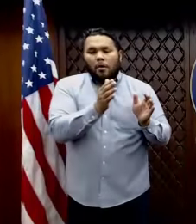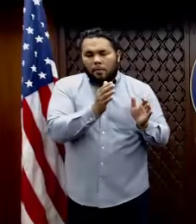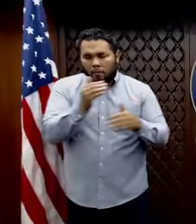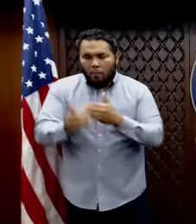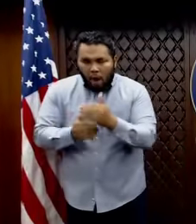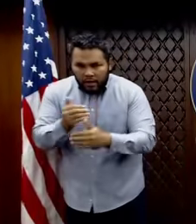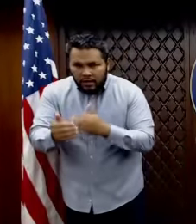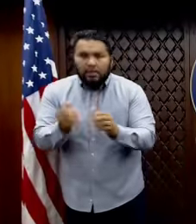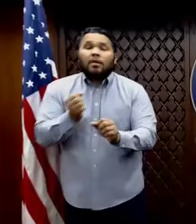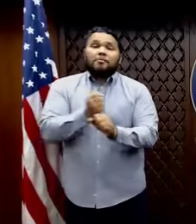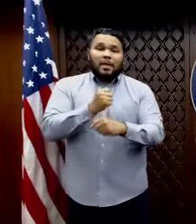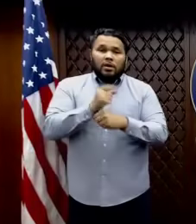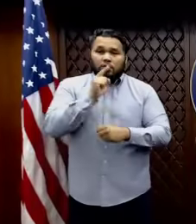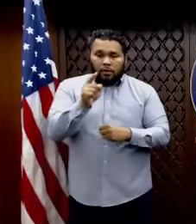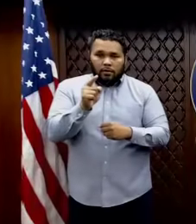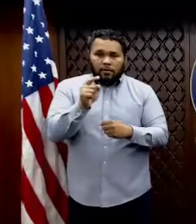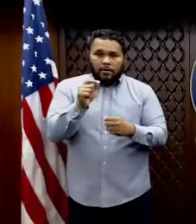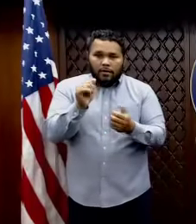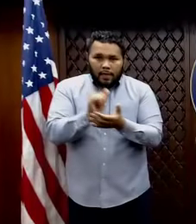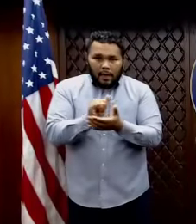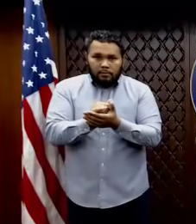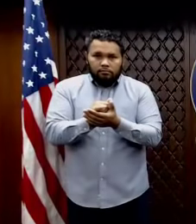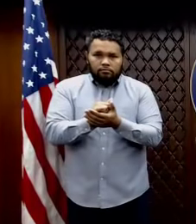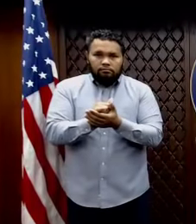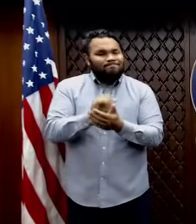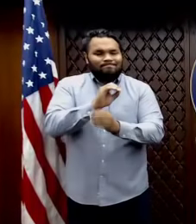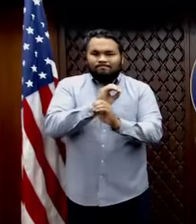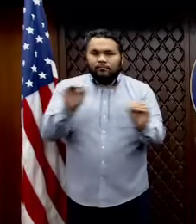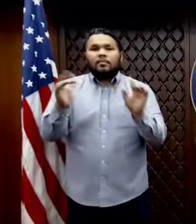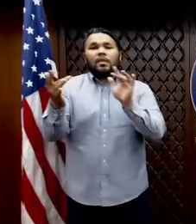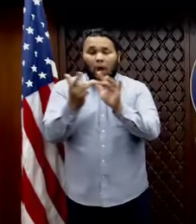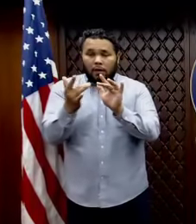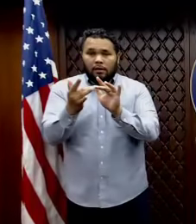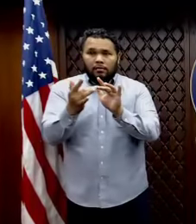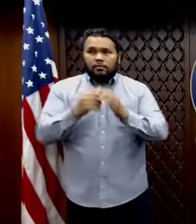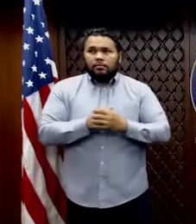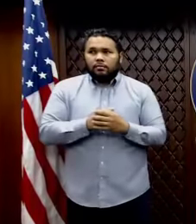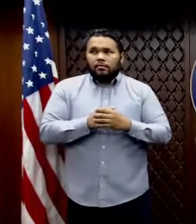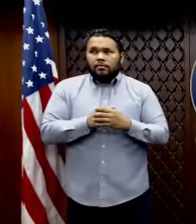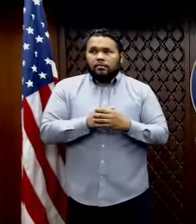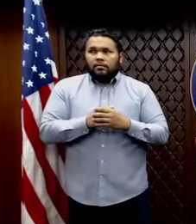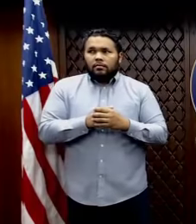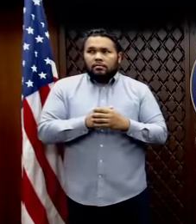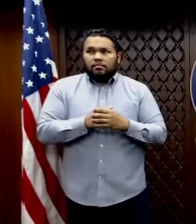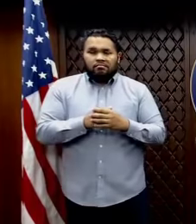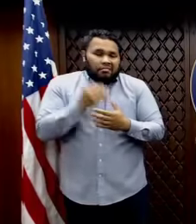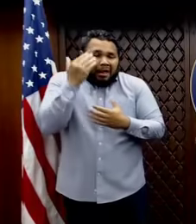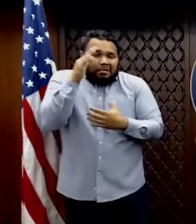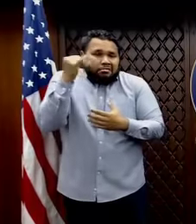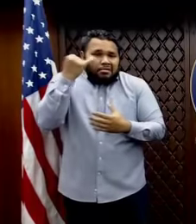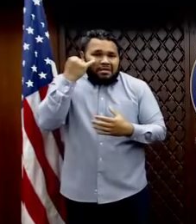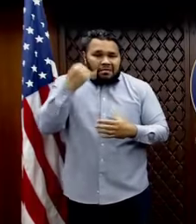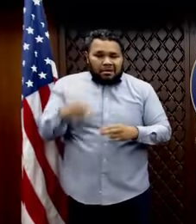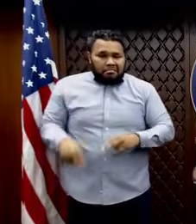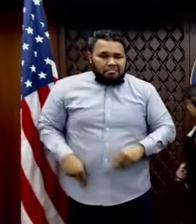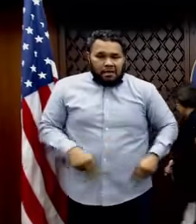make sure that there is no contact. So, uh, I'm the Admiral one adding some of that.